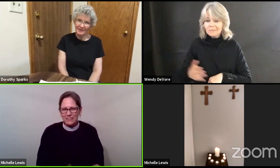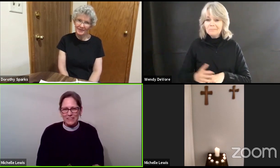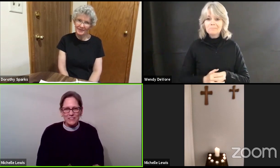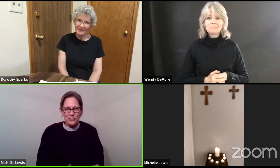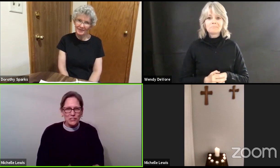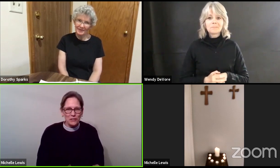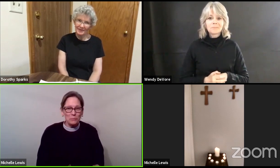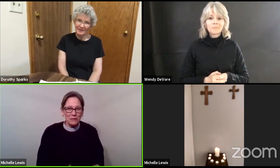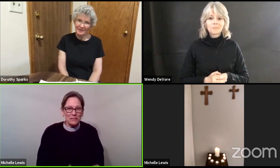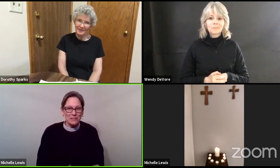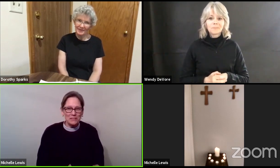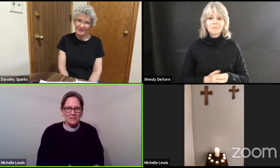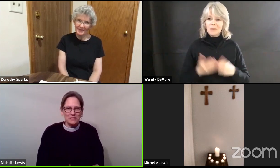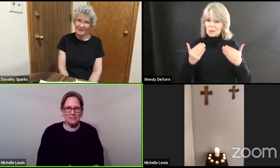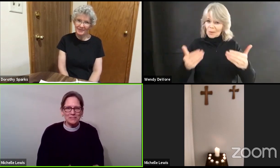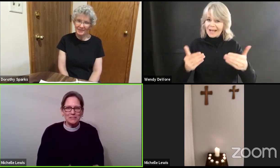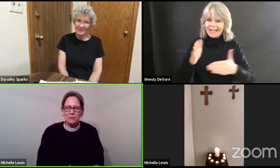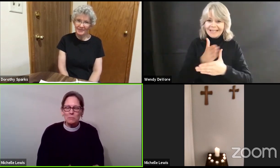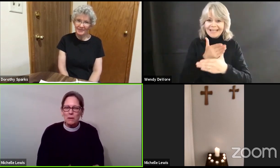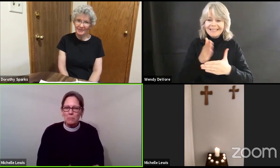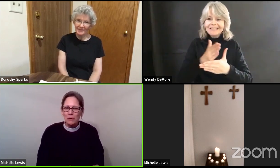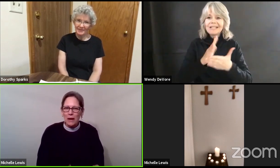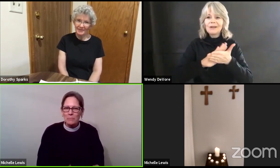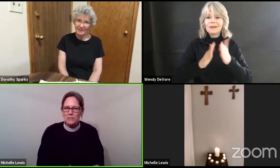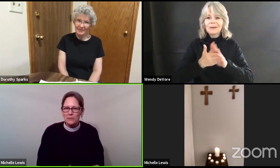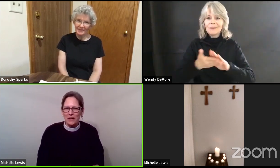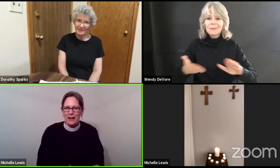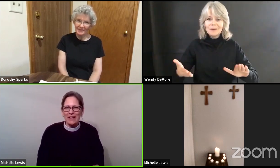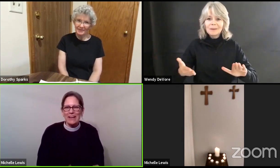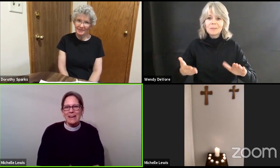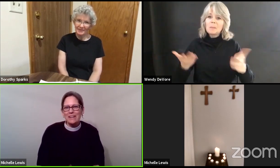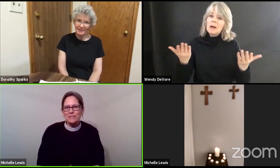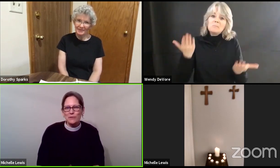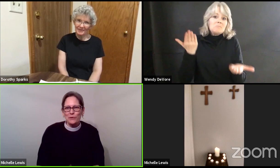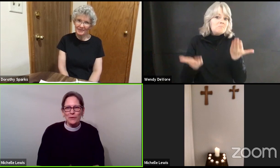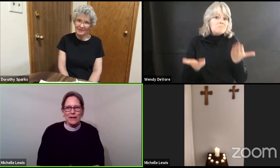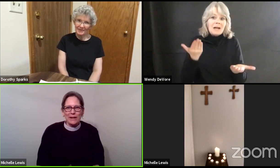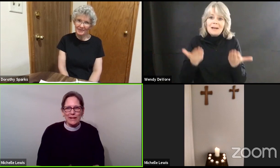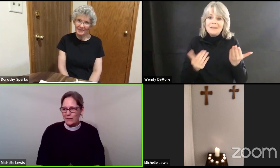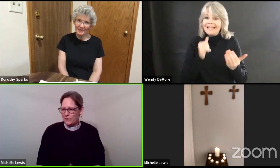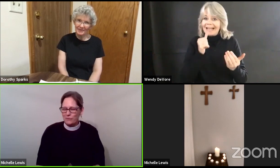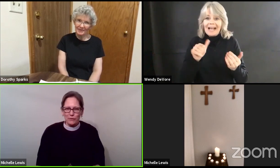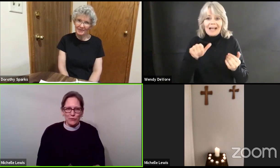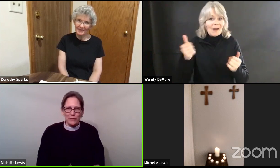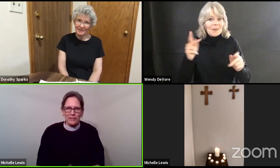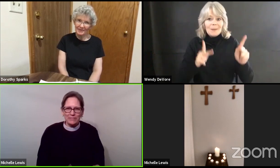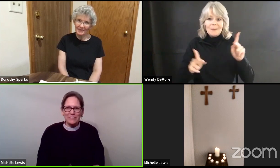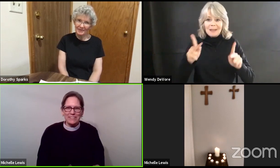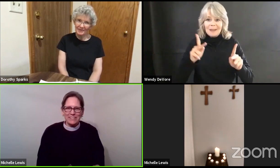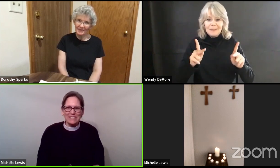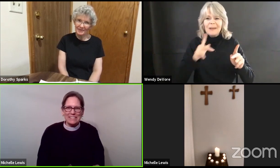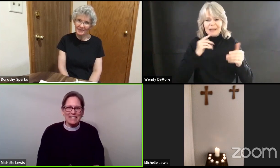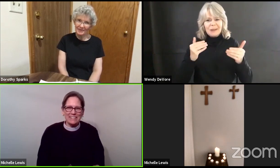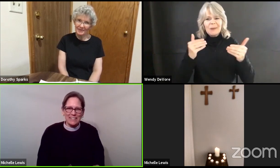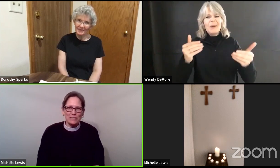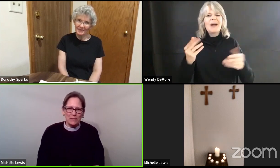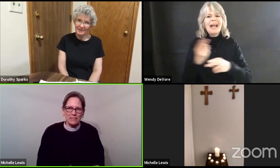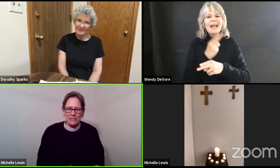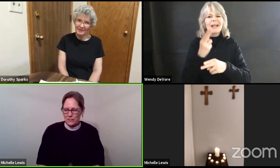Share the peace. But perhaps you're not. And so, get out your phone. Send a text message.